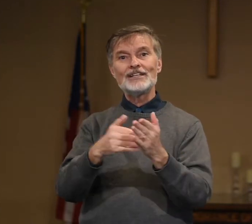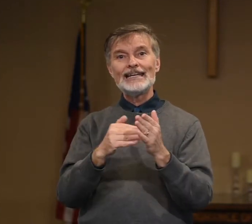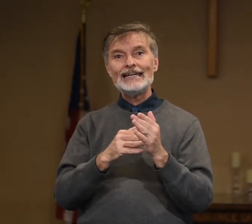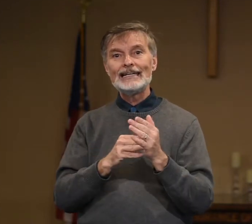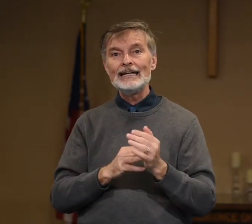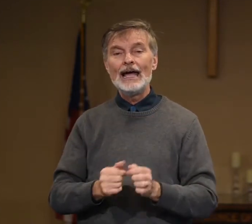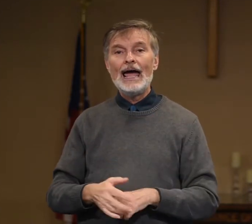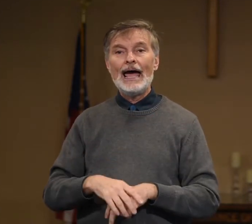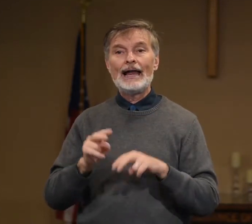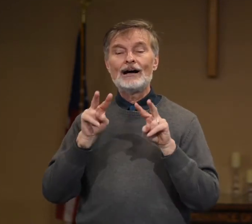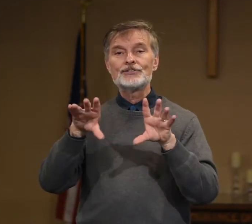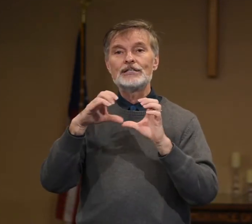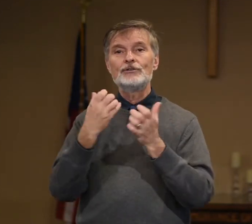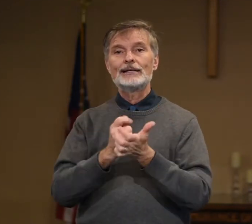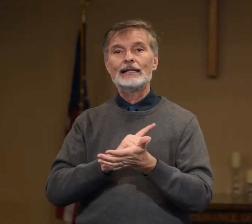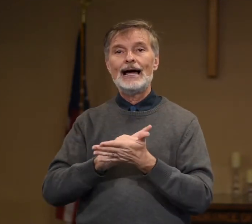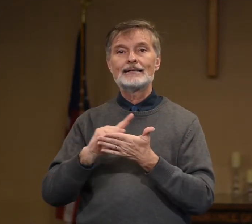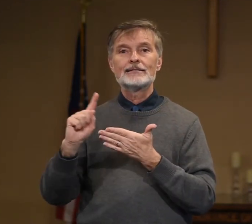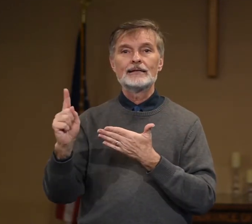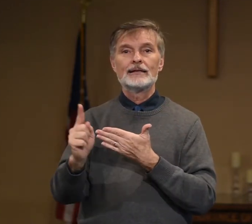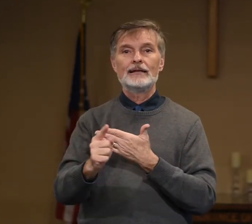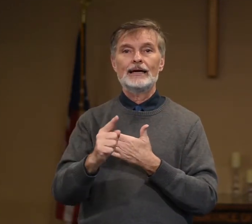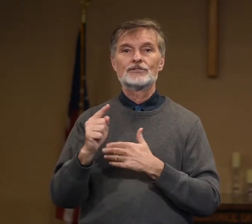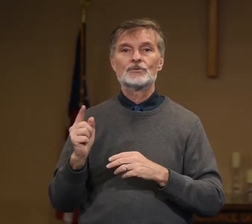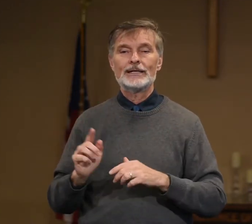it again. And I'll see you in class next week.